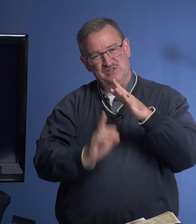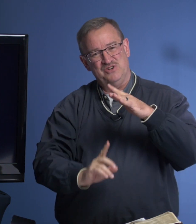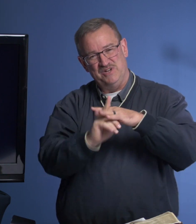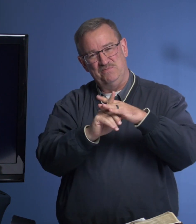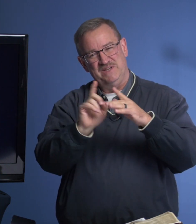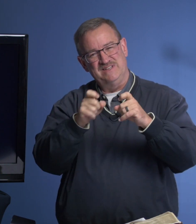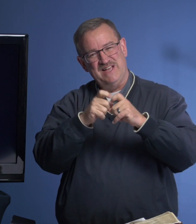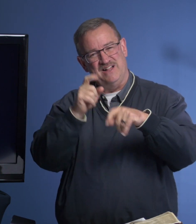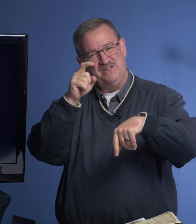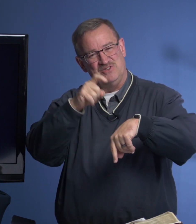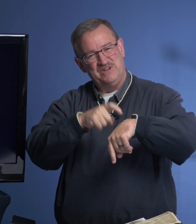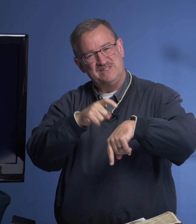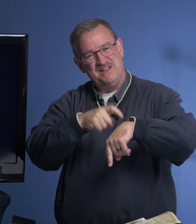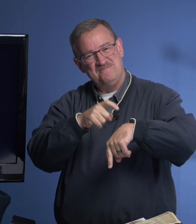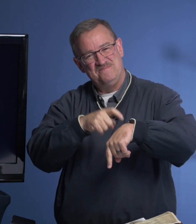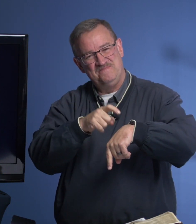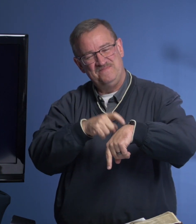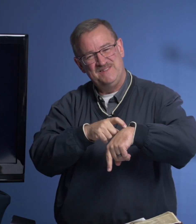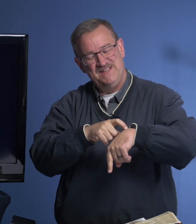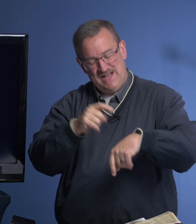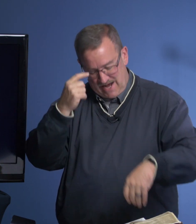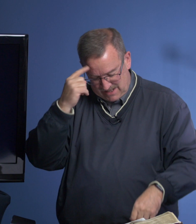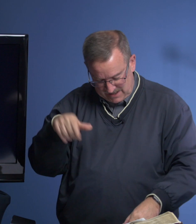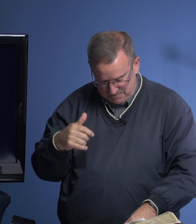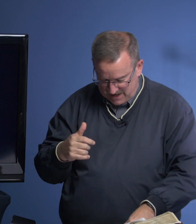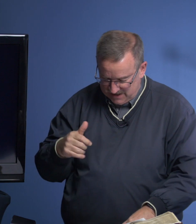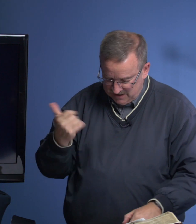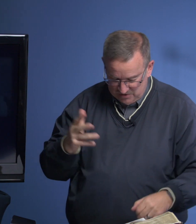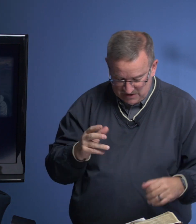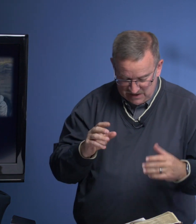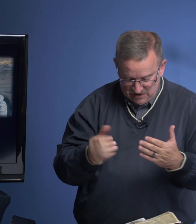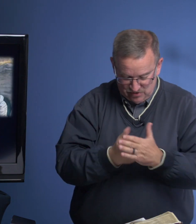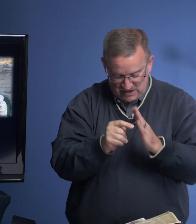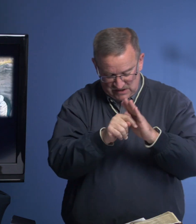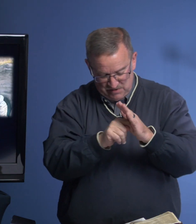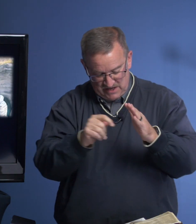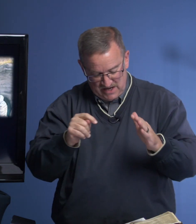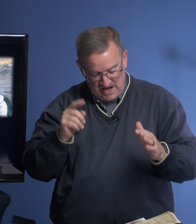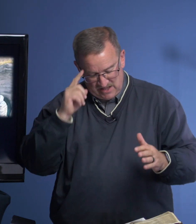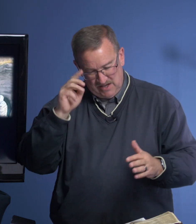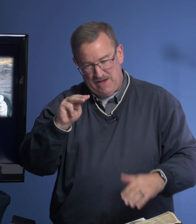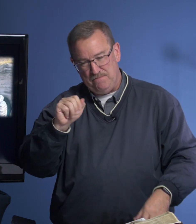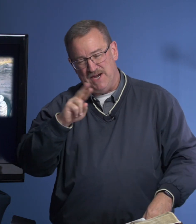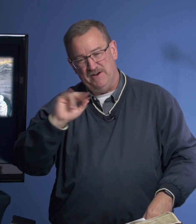showed up exactly at the right time. I think about another one in the New Testament. I think about Mary